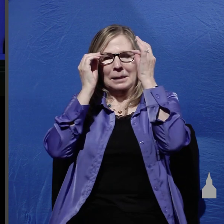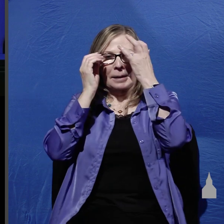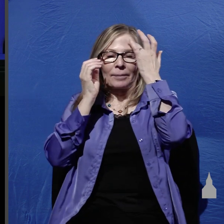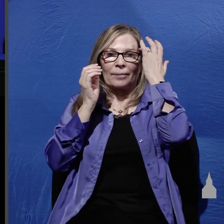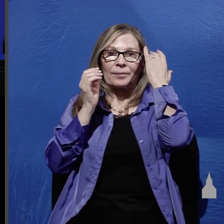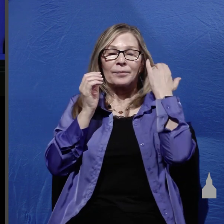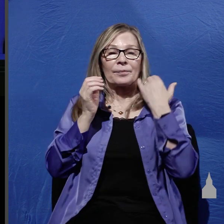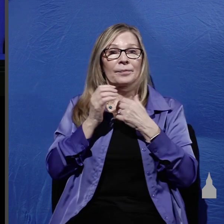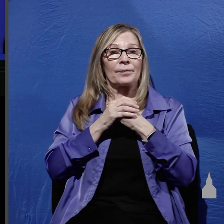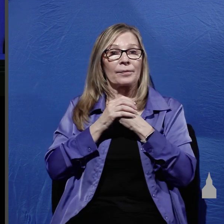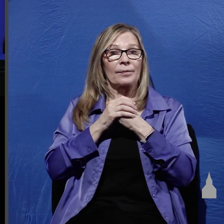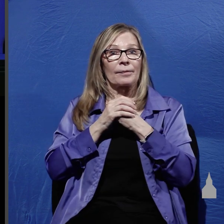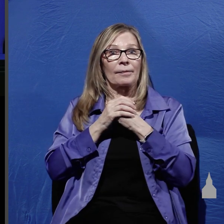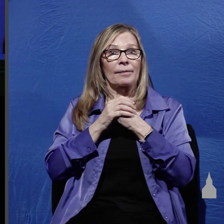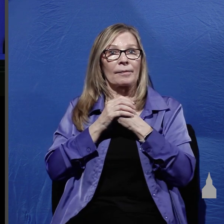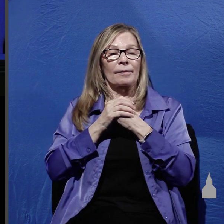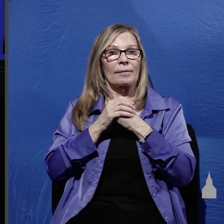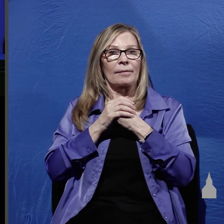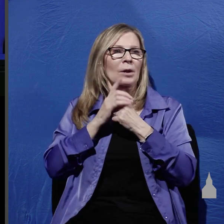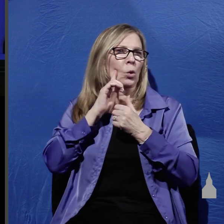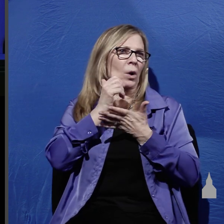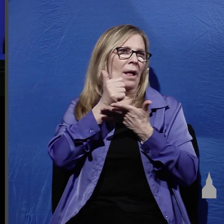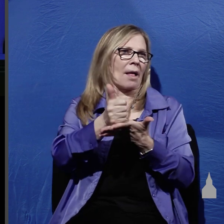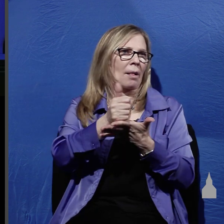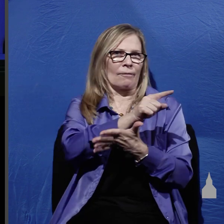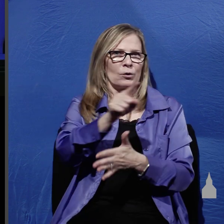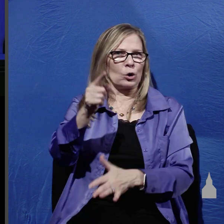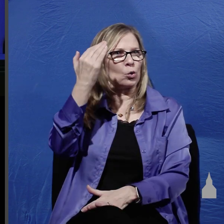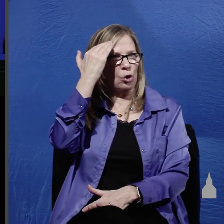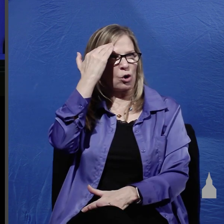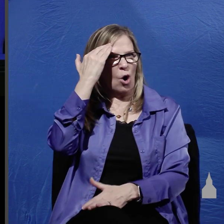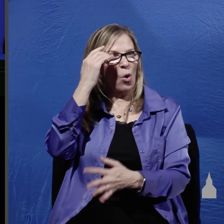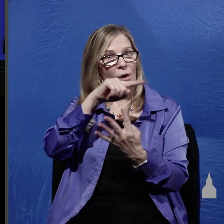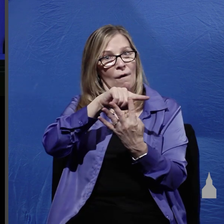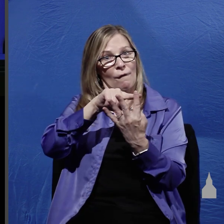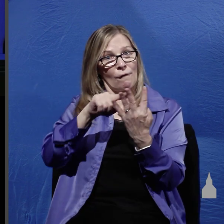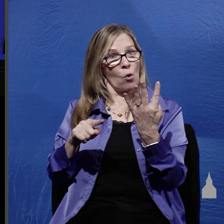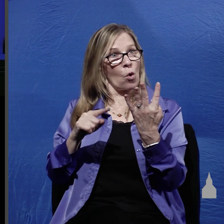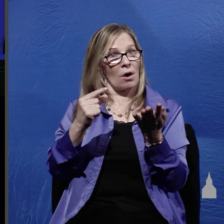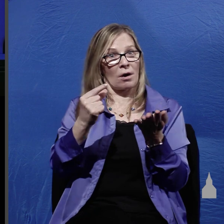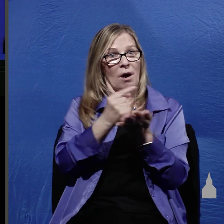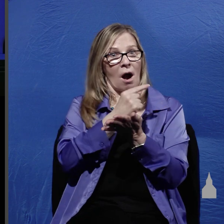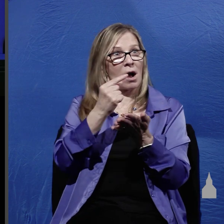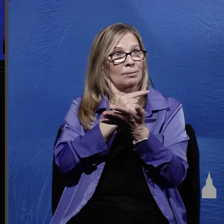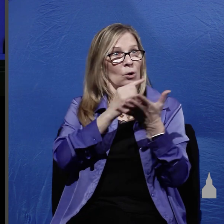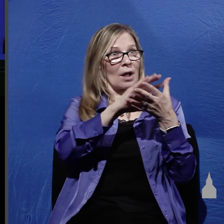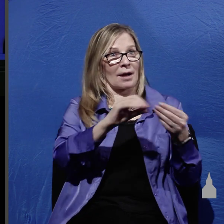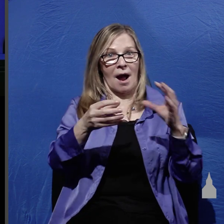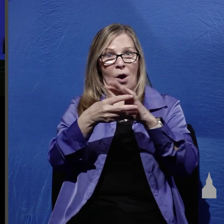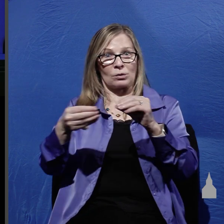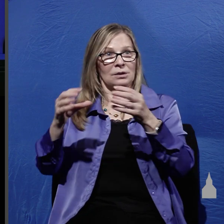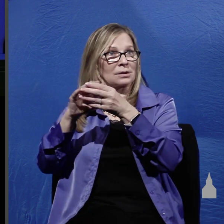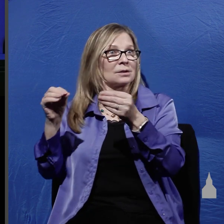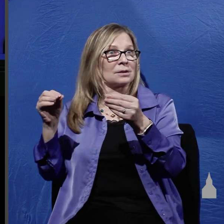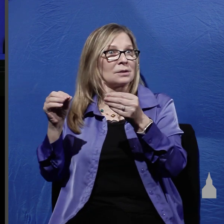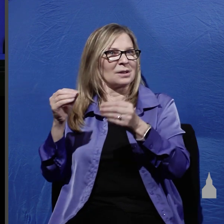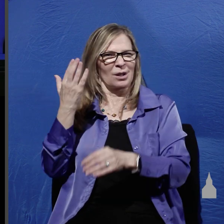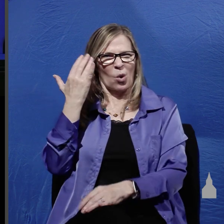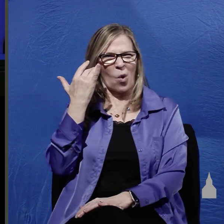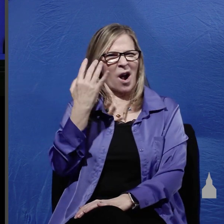now it's helpful to know that there are four gospel accounts of the life of Christ in the New Testament why four? why not